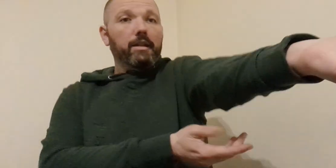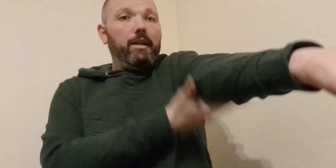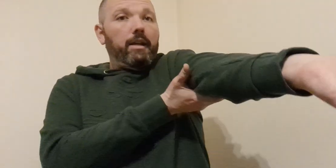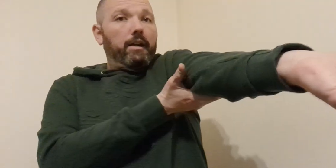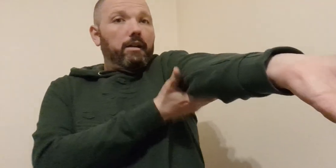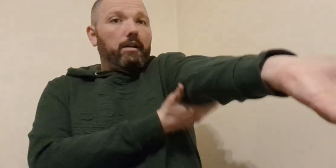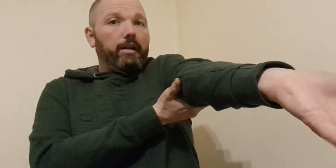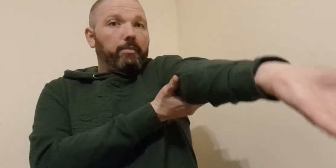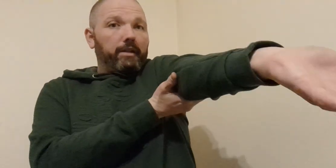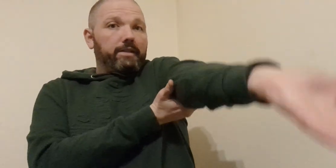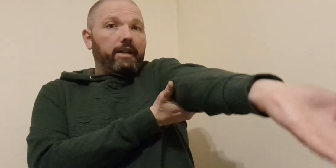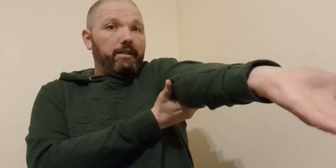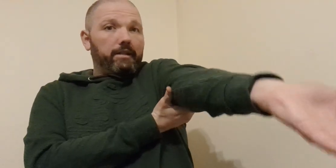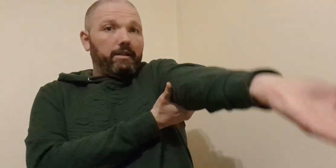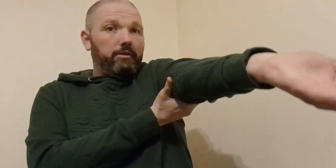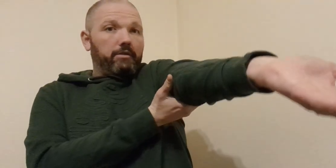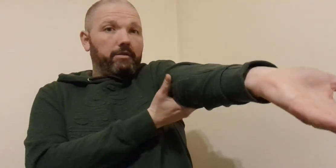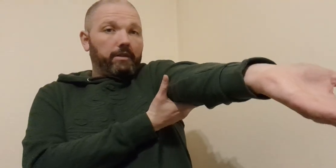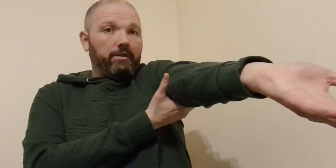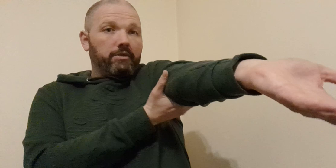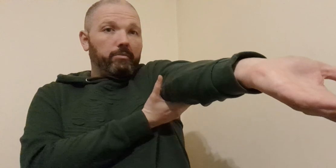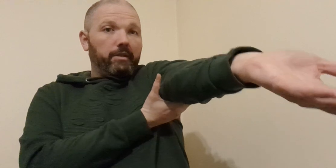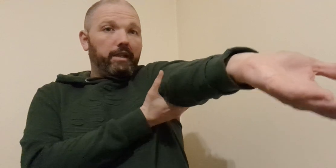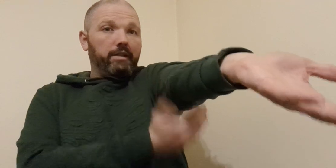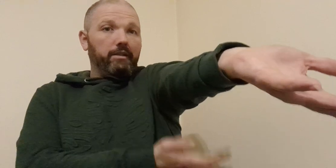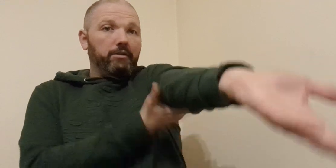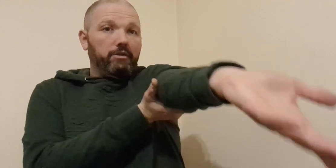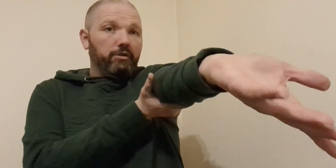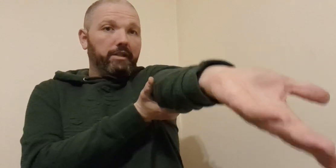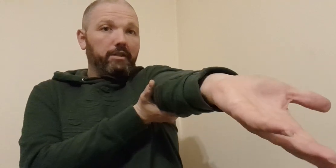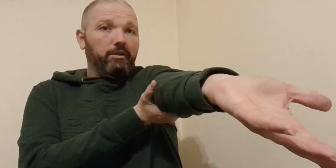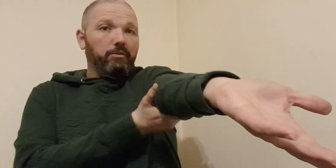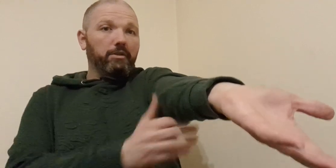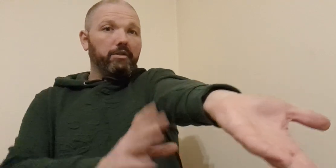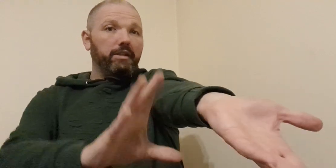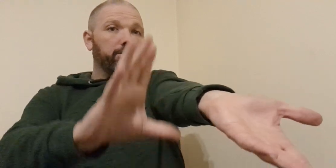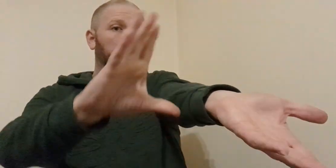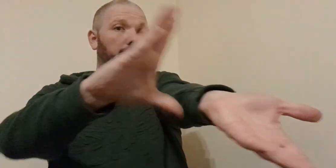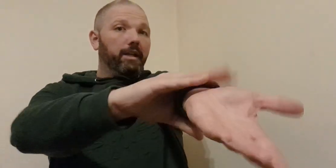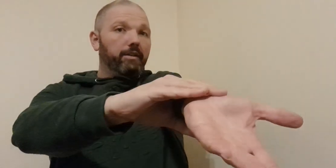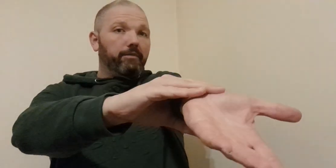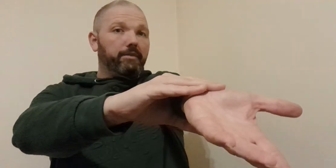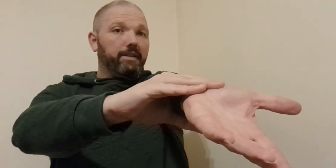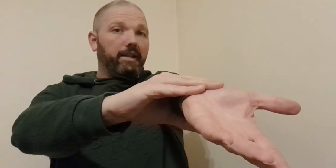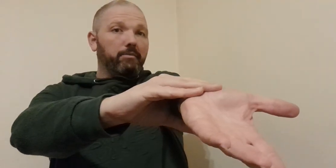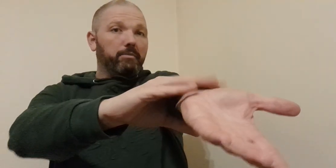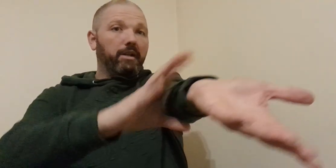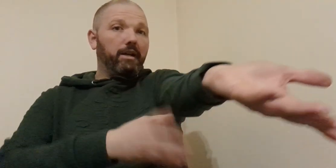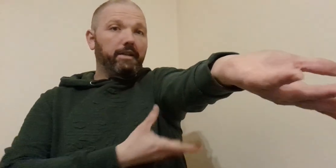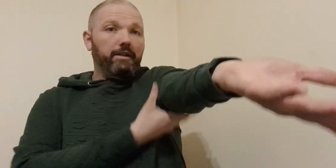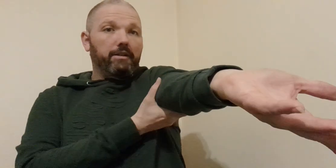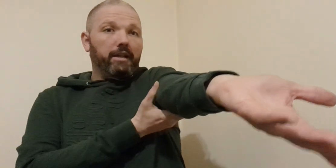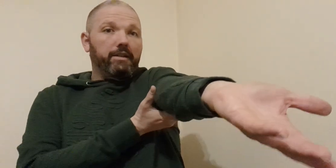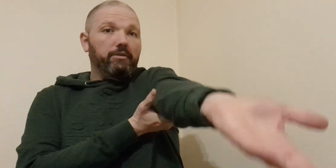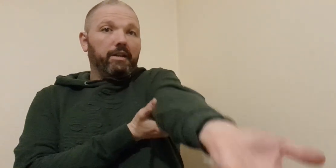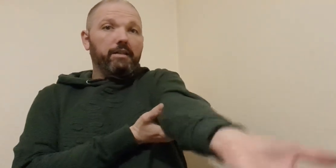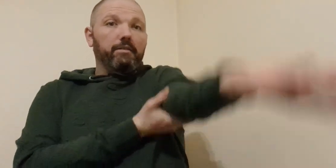hyper extending like you are sublocating like with the joint like go from underneath so this hand will be caught here and then you've got a